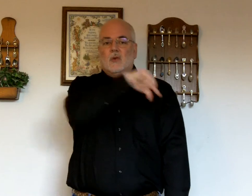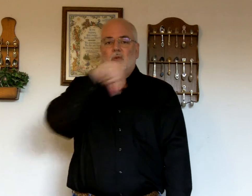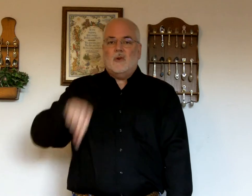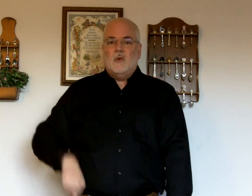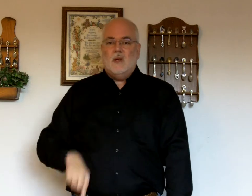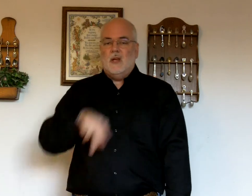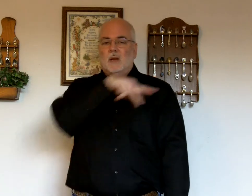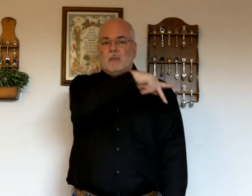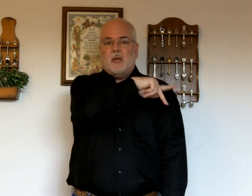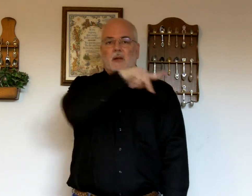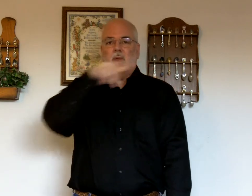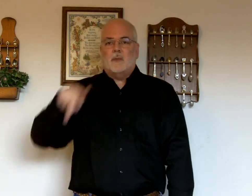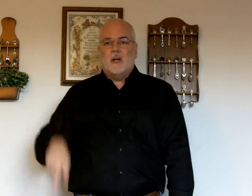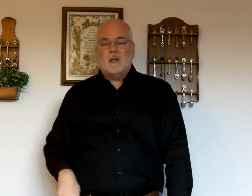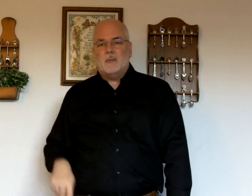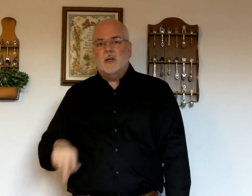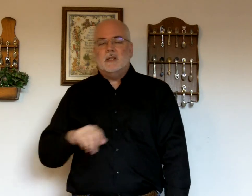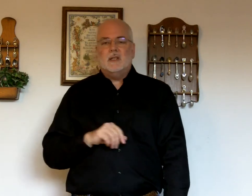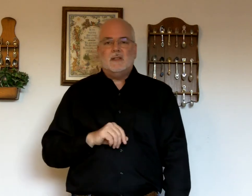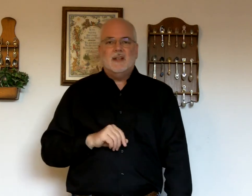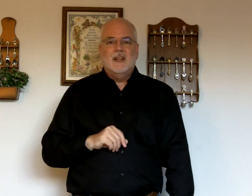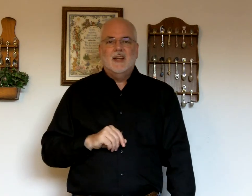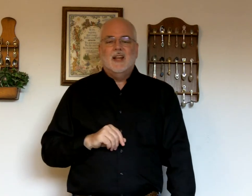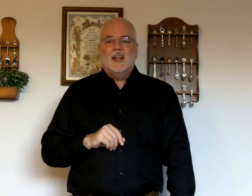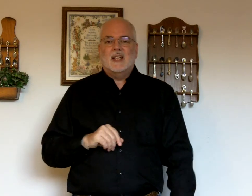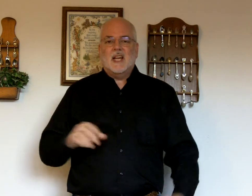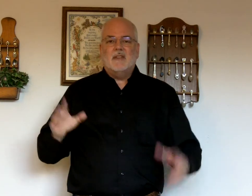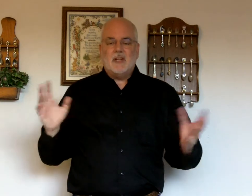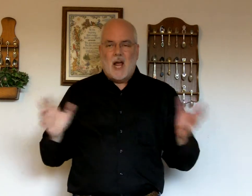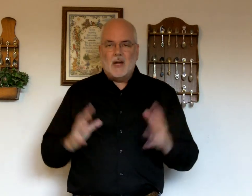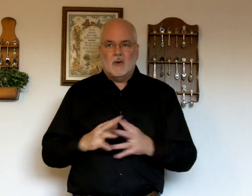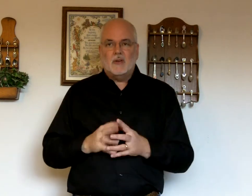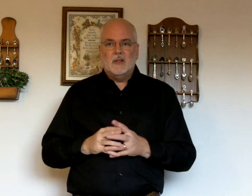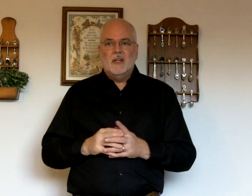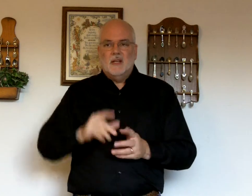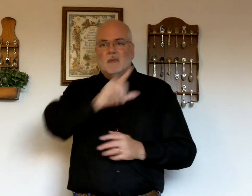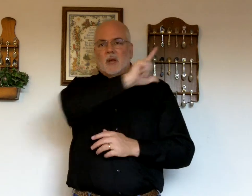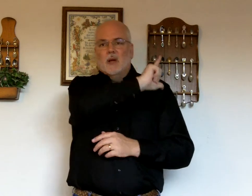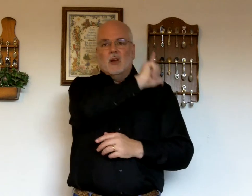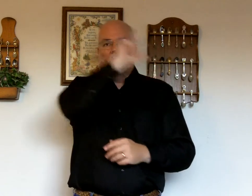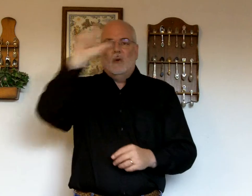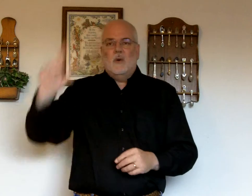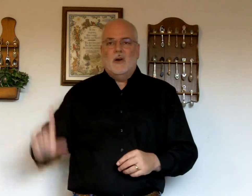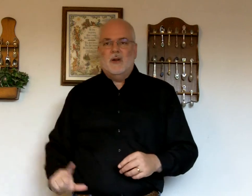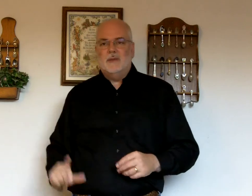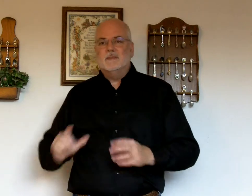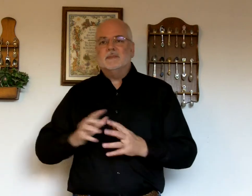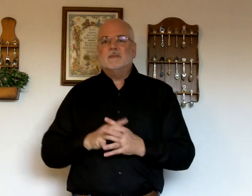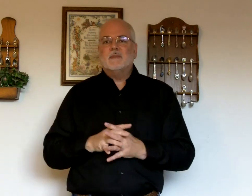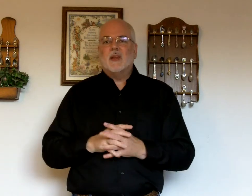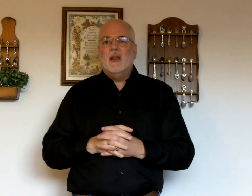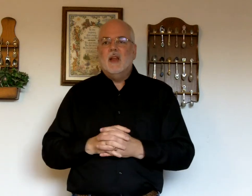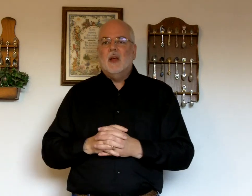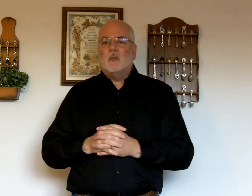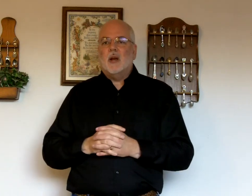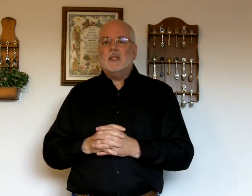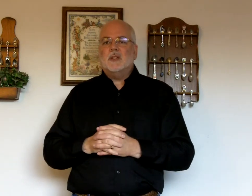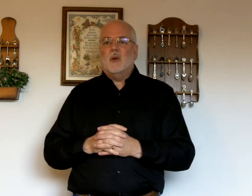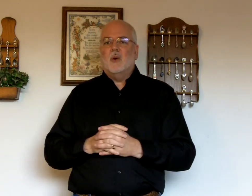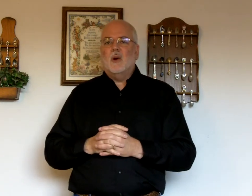for Queen. P for Prince or Princess. It's kind of a title. Anyway. Lord. Praise the Lord.